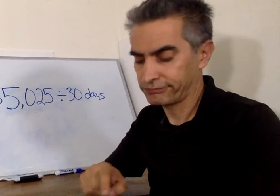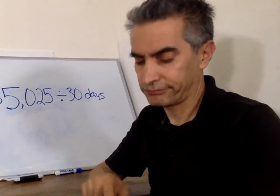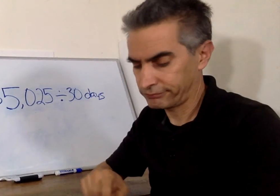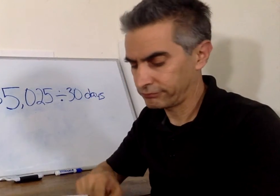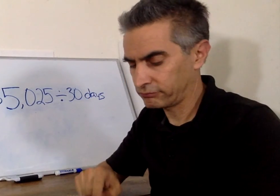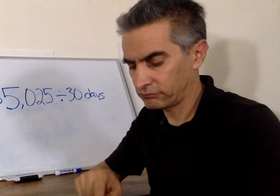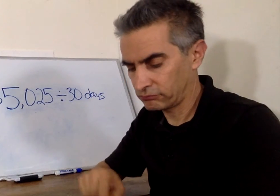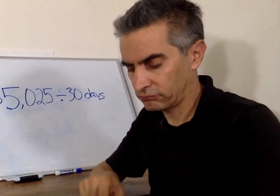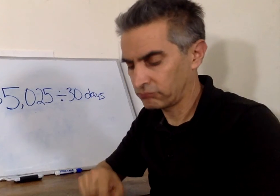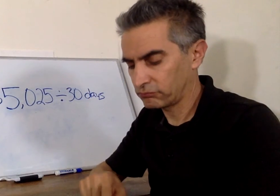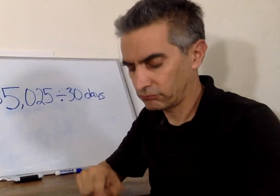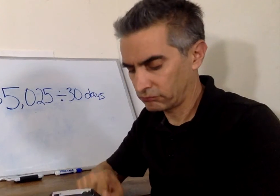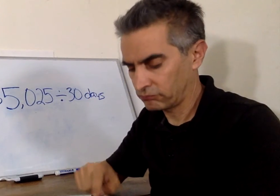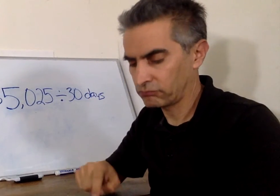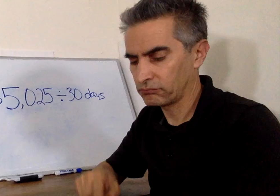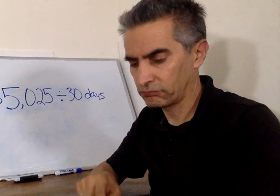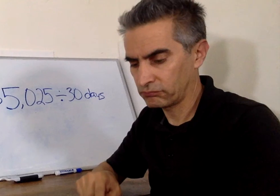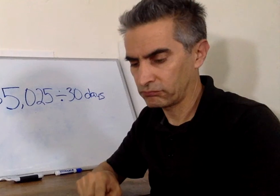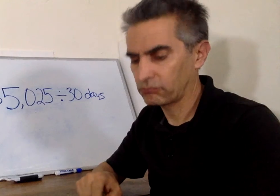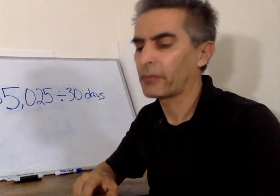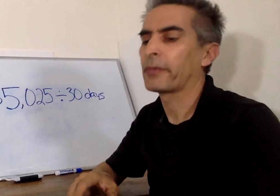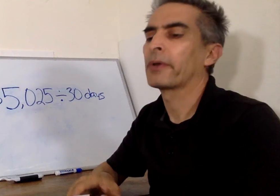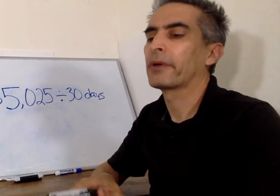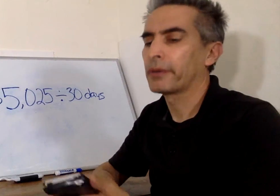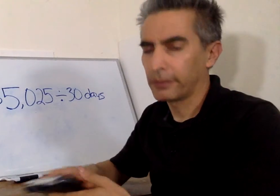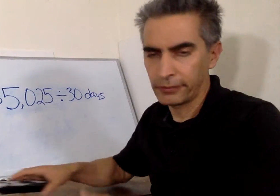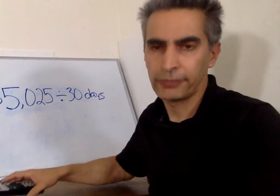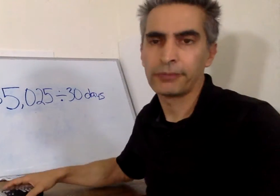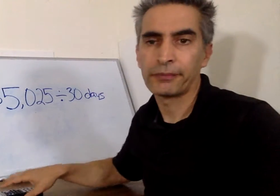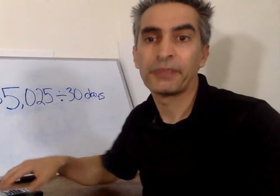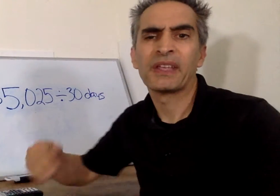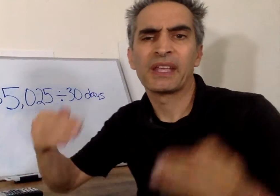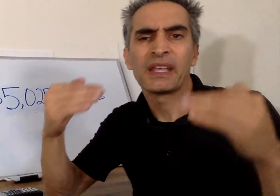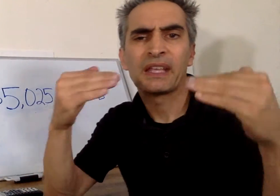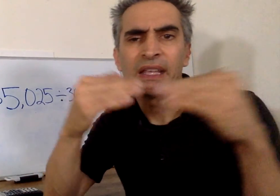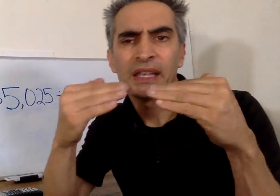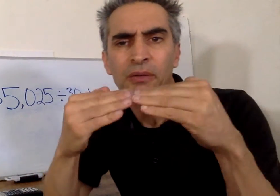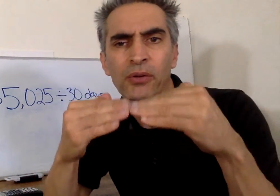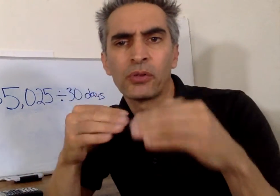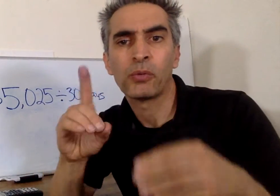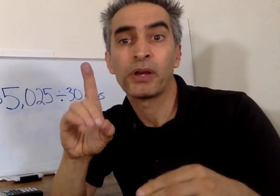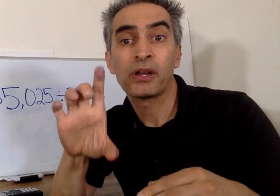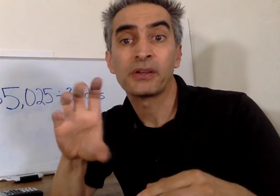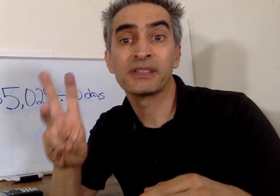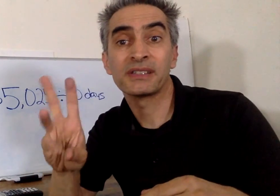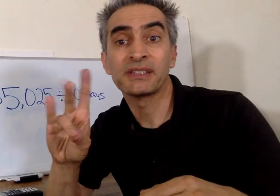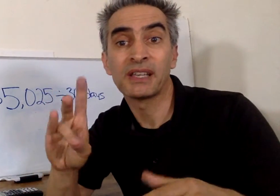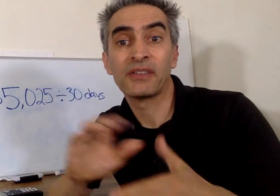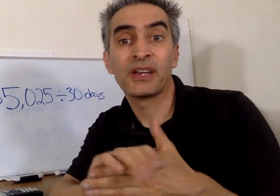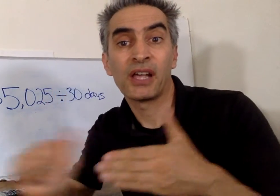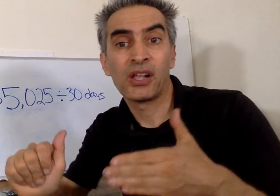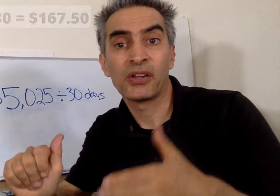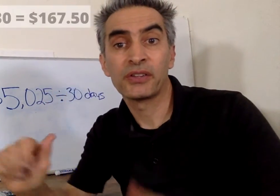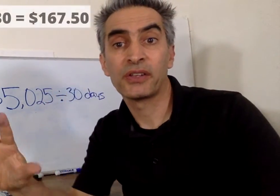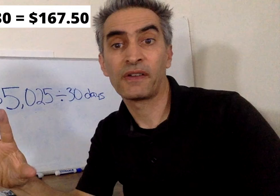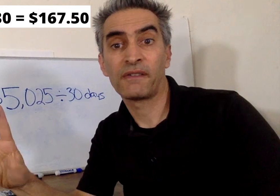let's see here on the calculator oh yeah it equals $167.50